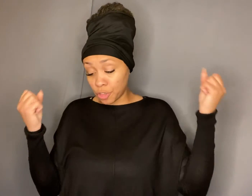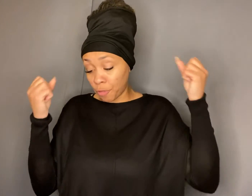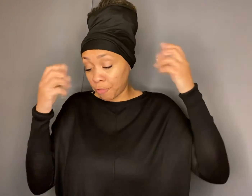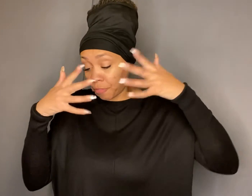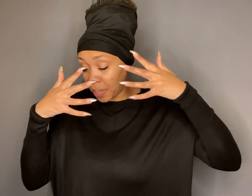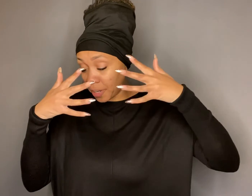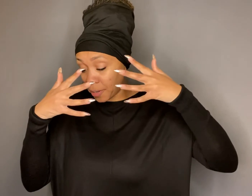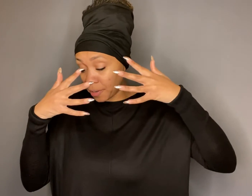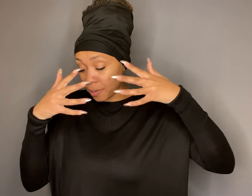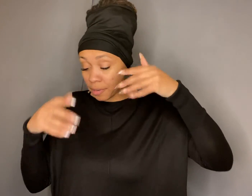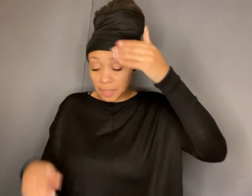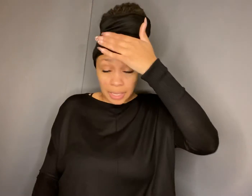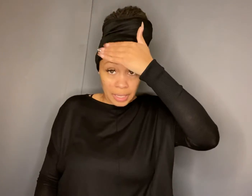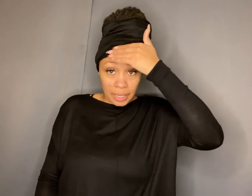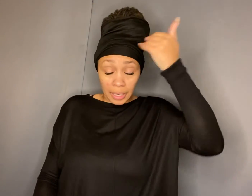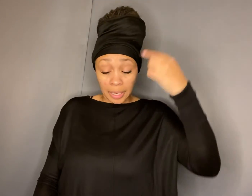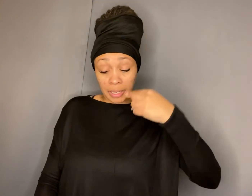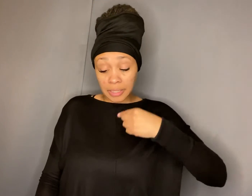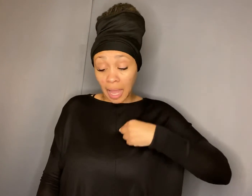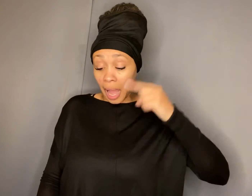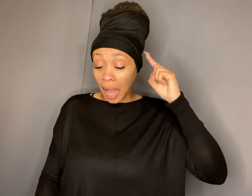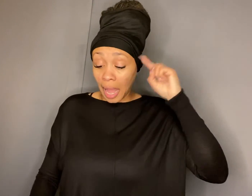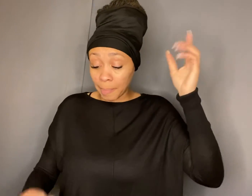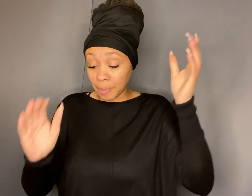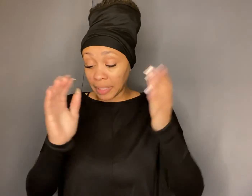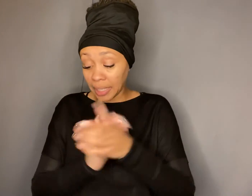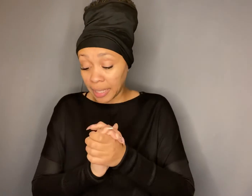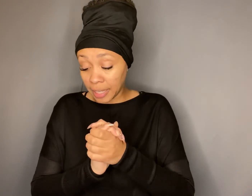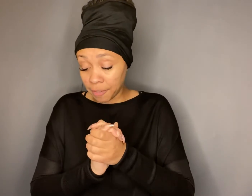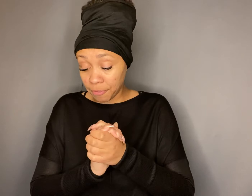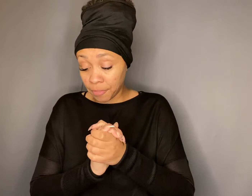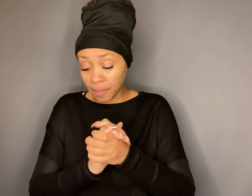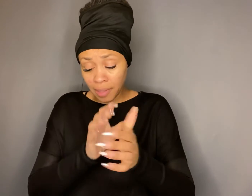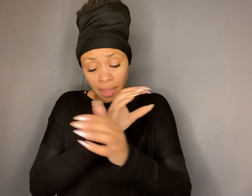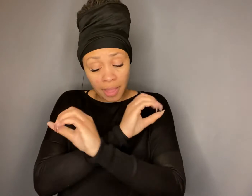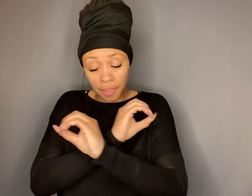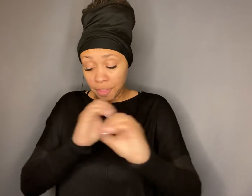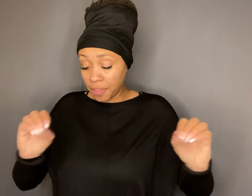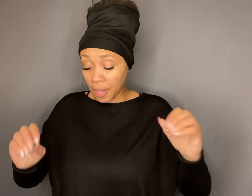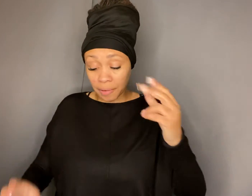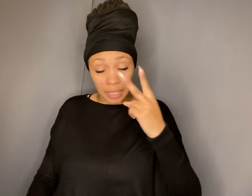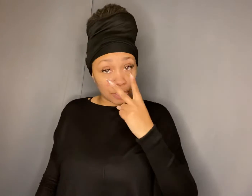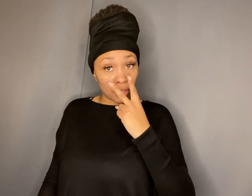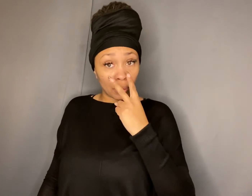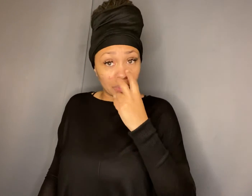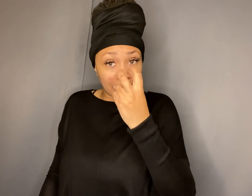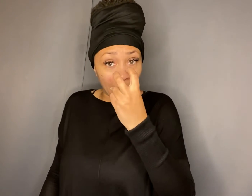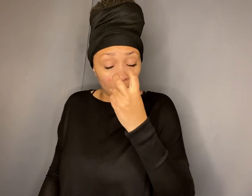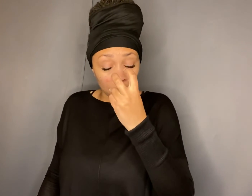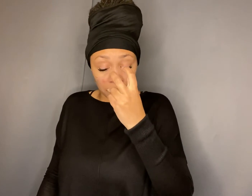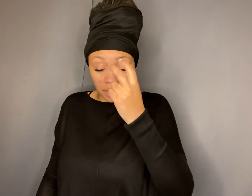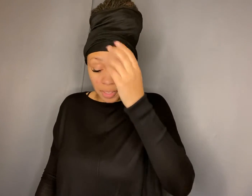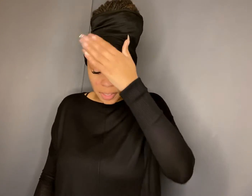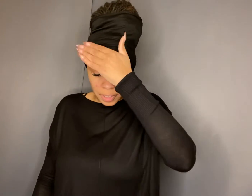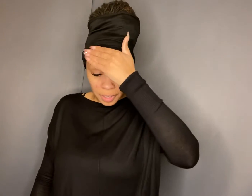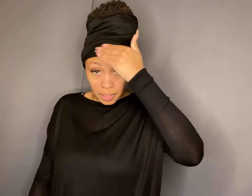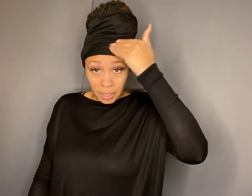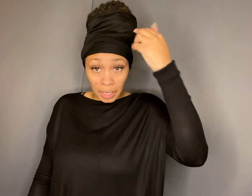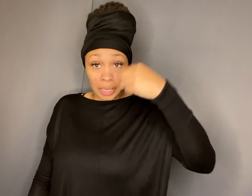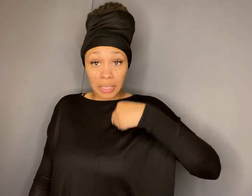no fear because i believe there is no doubt because